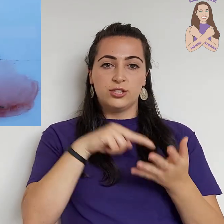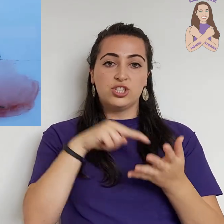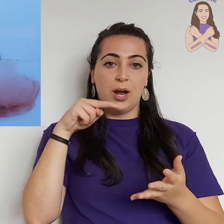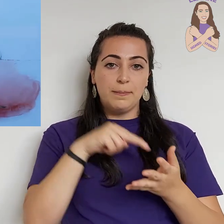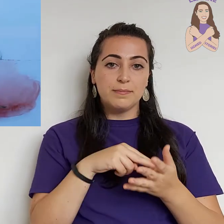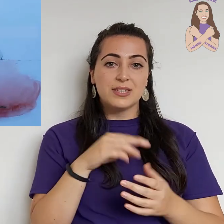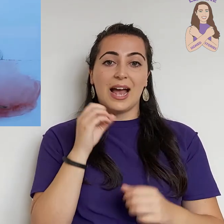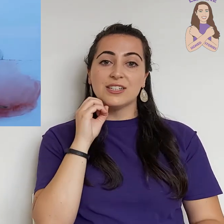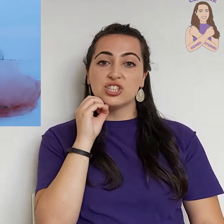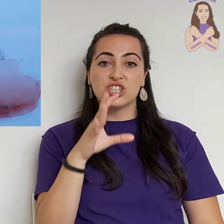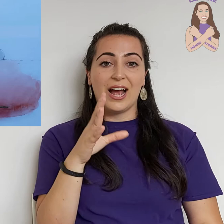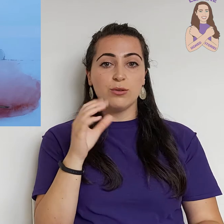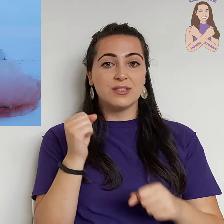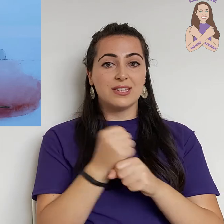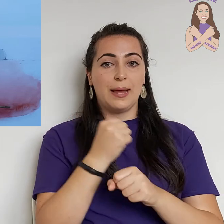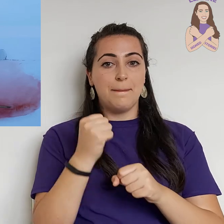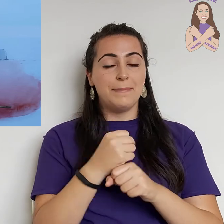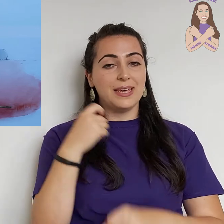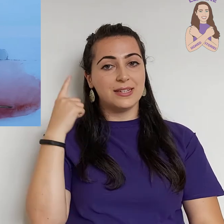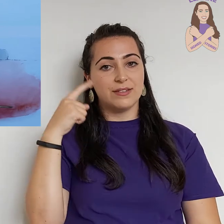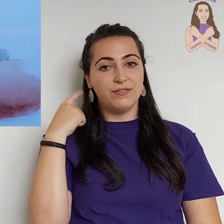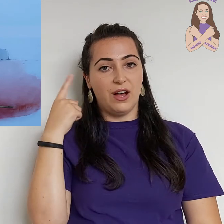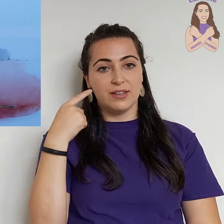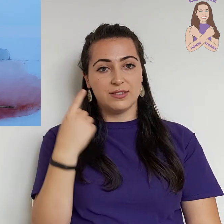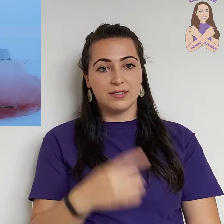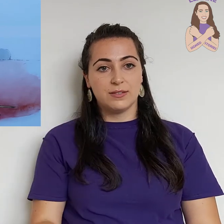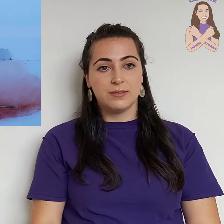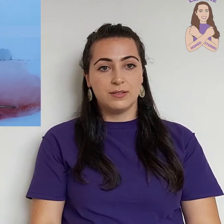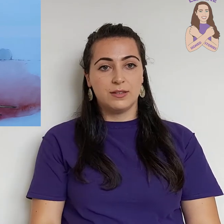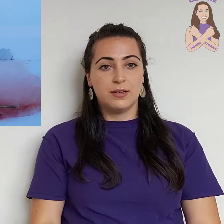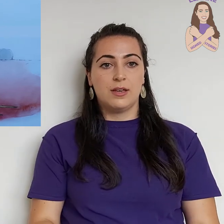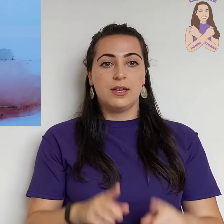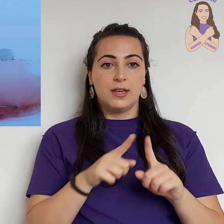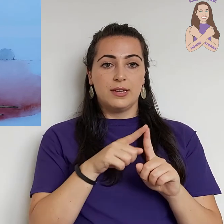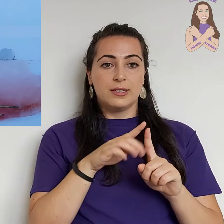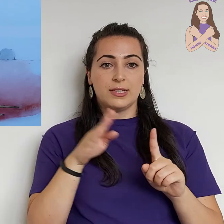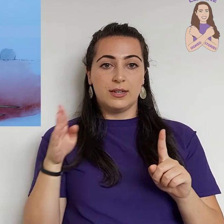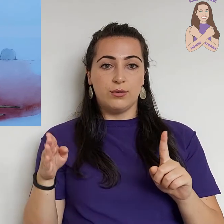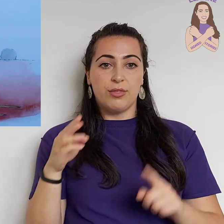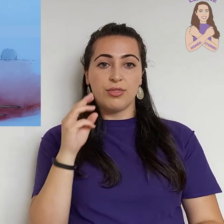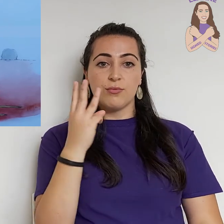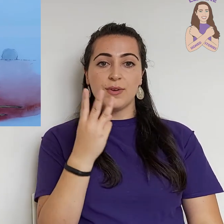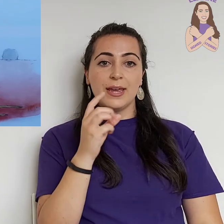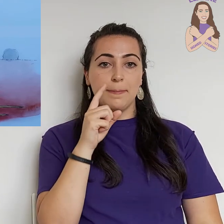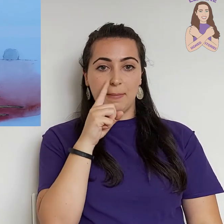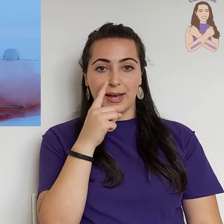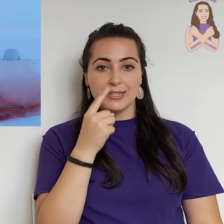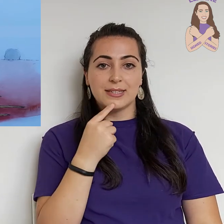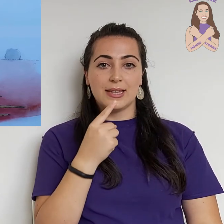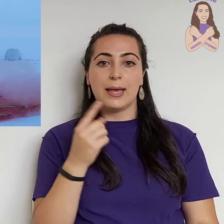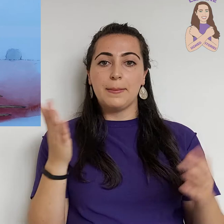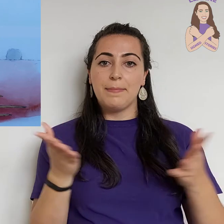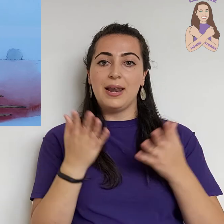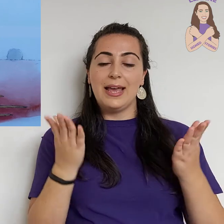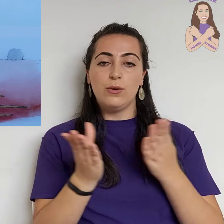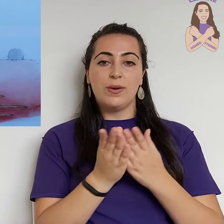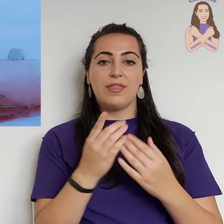jumps and shouts and makes a fuss, till three mice say, play with